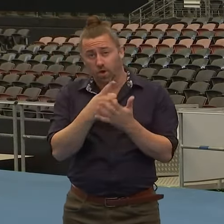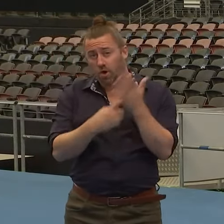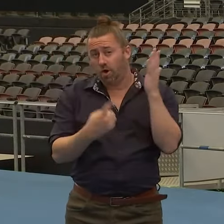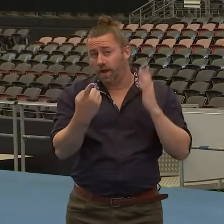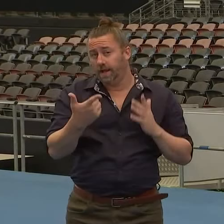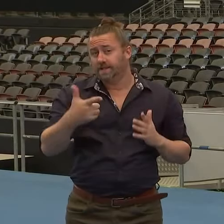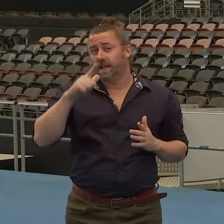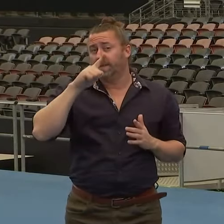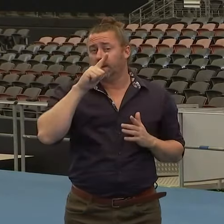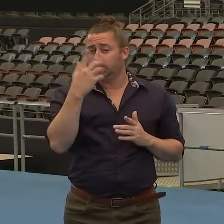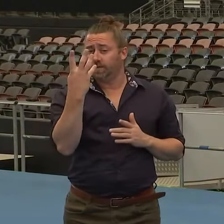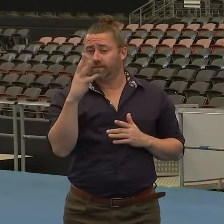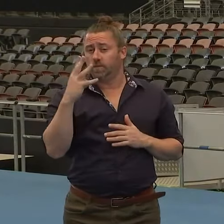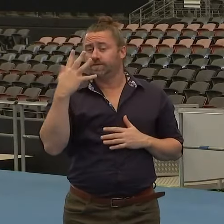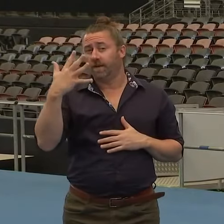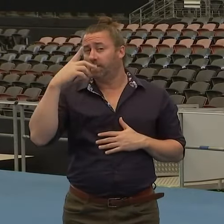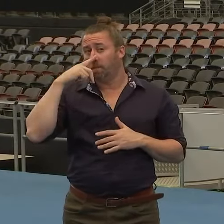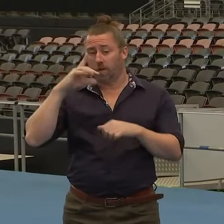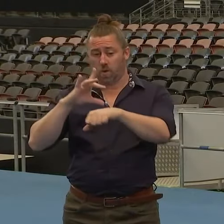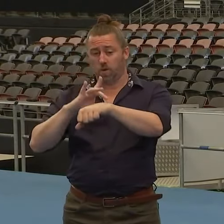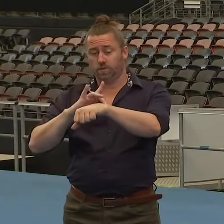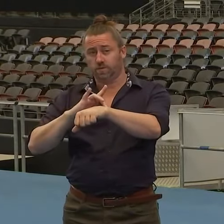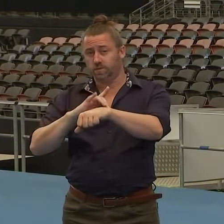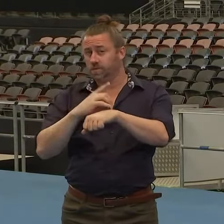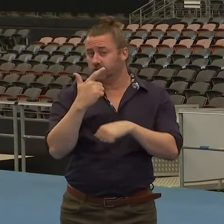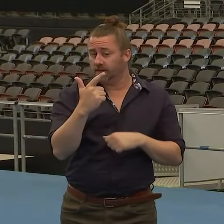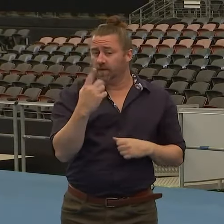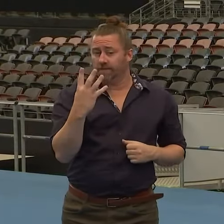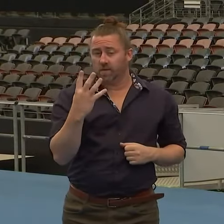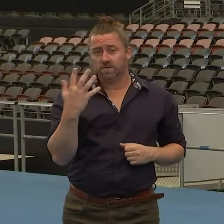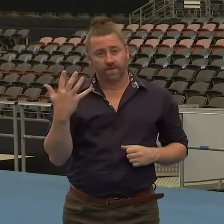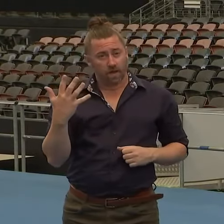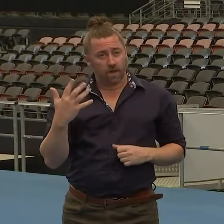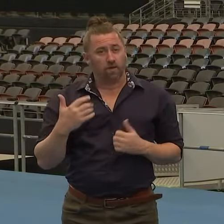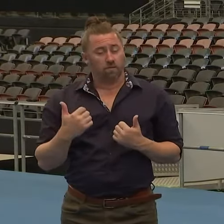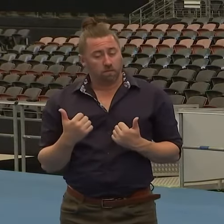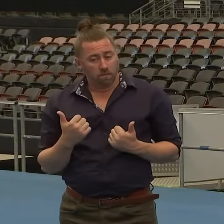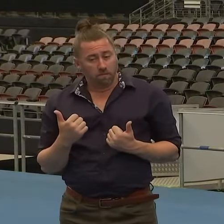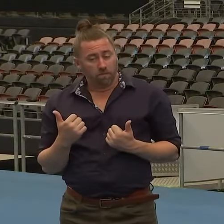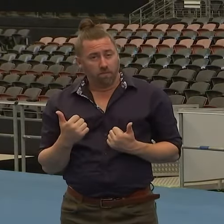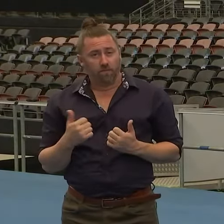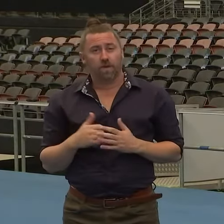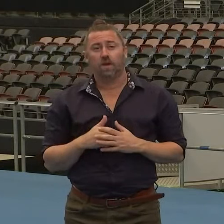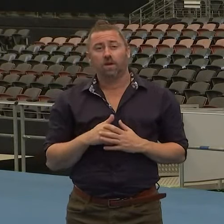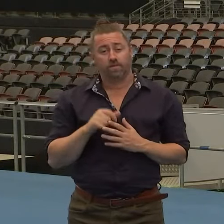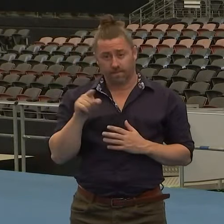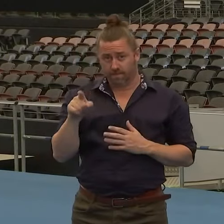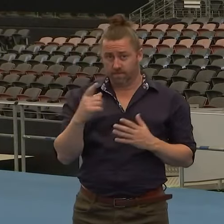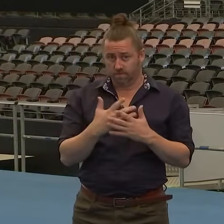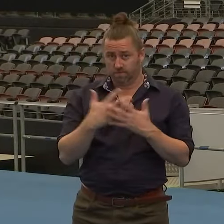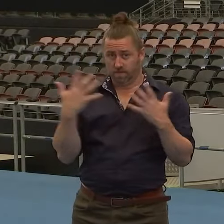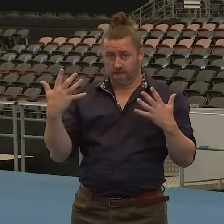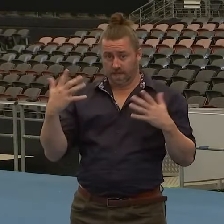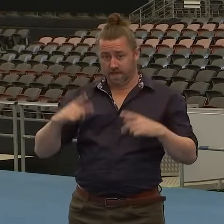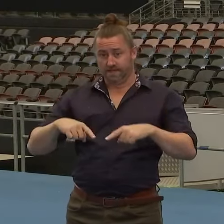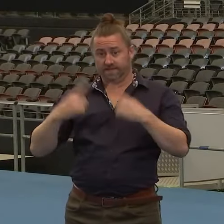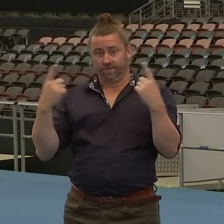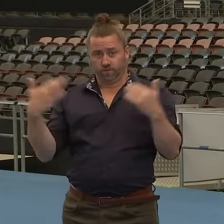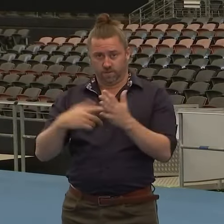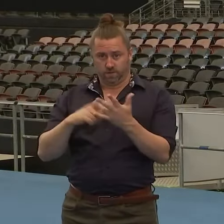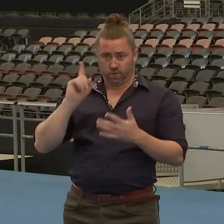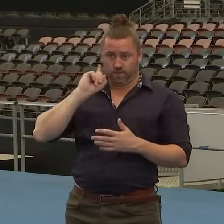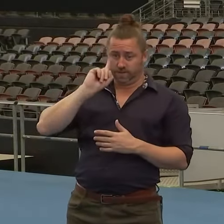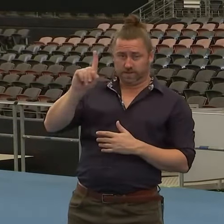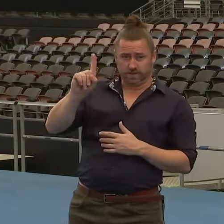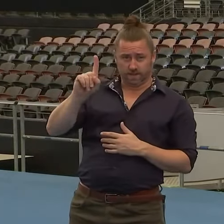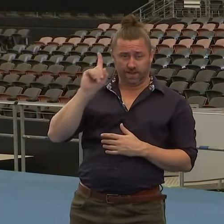745 people in hospital being treated for COVID-19. Now, that is a substantial decrease over yesterday